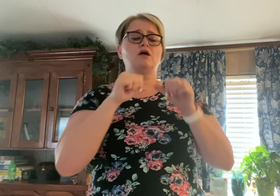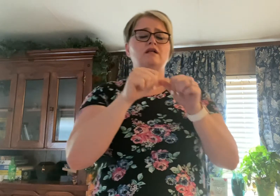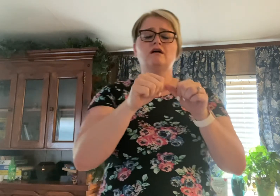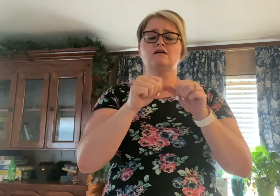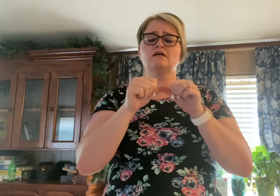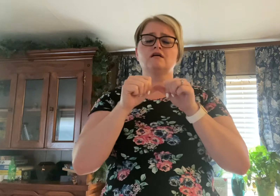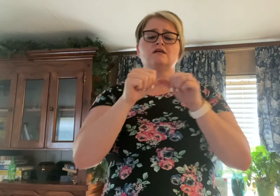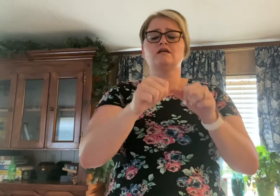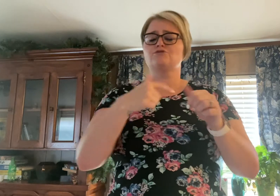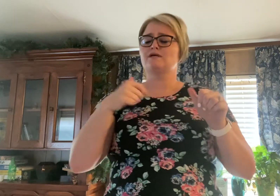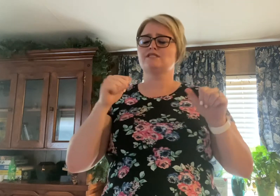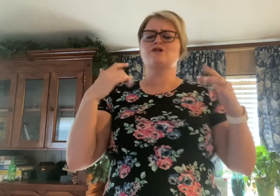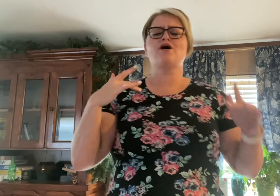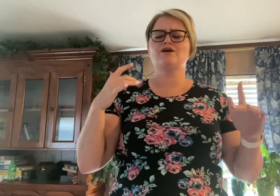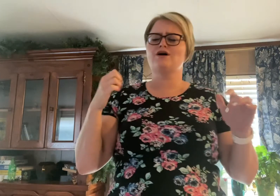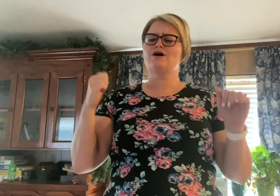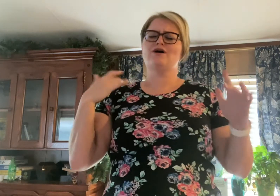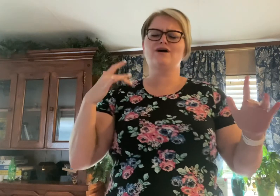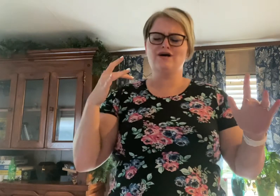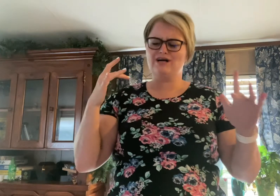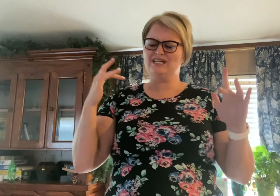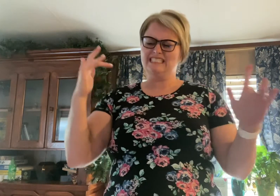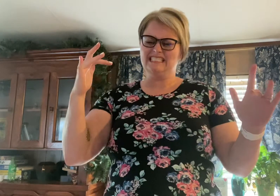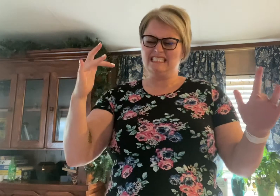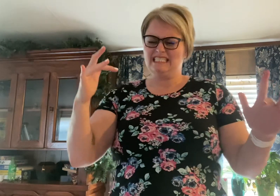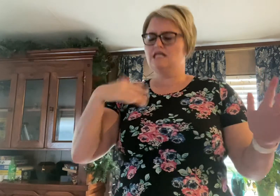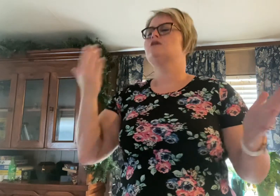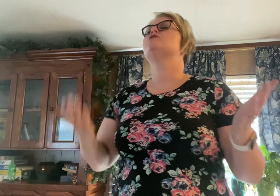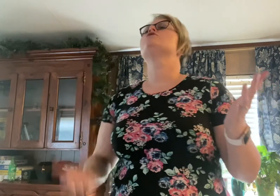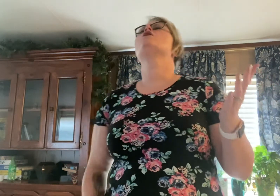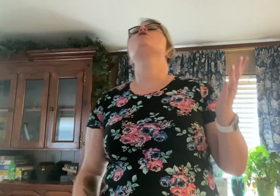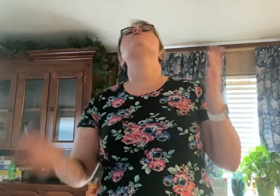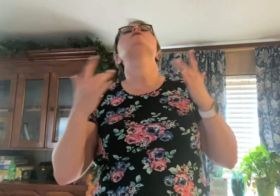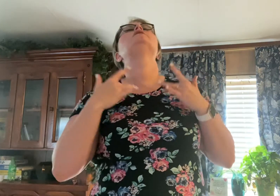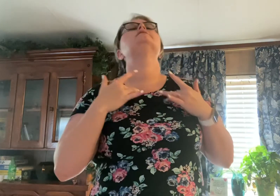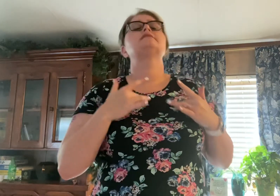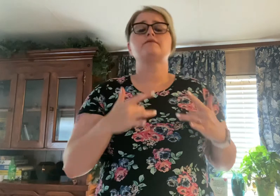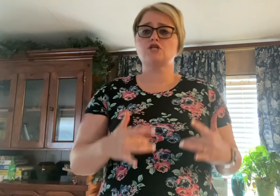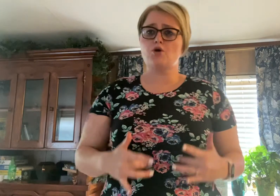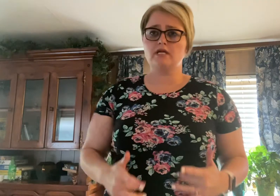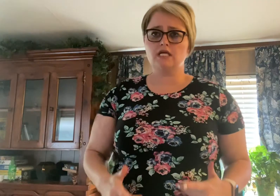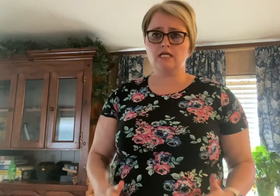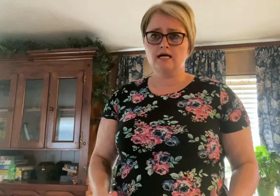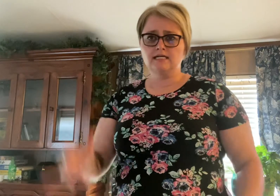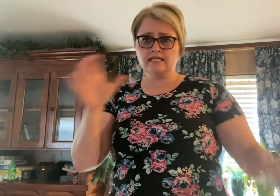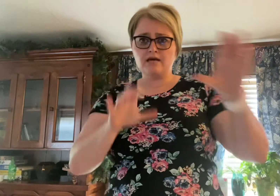it off Yeah, try to brush it off Run and roll with serotonin Chemical